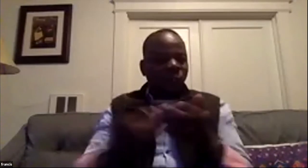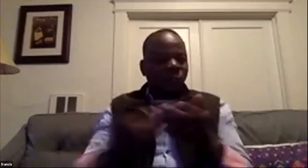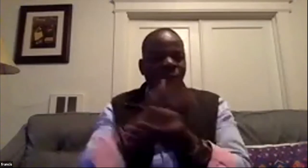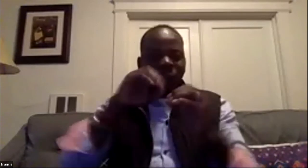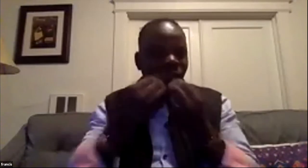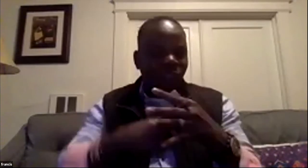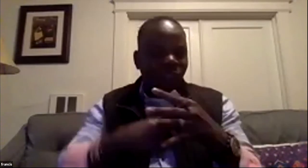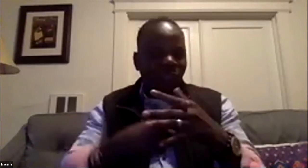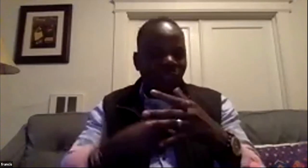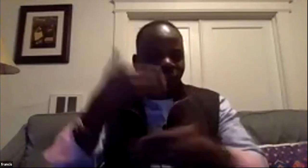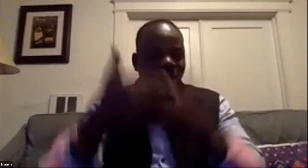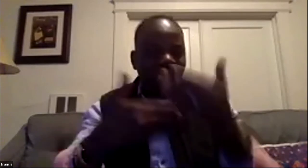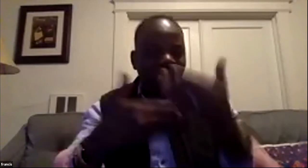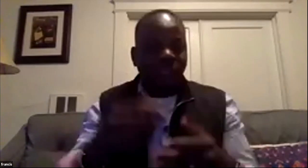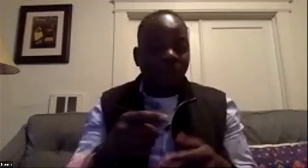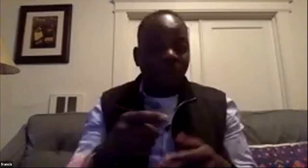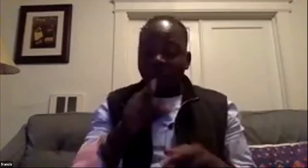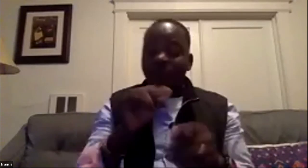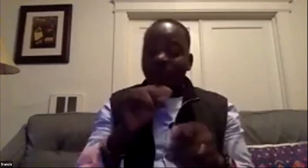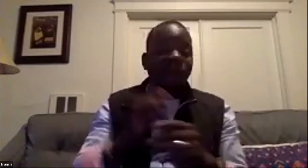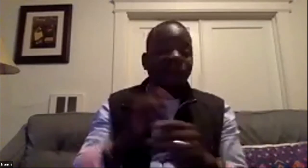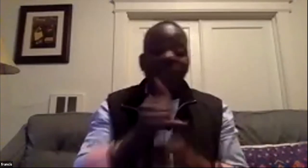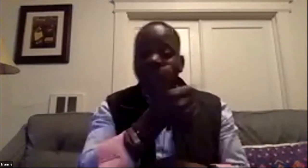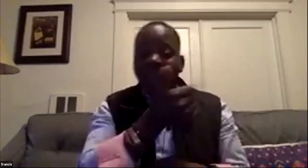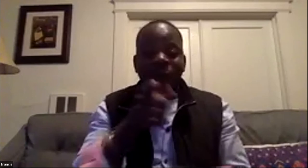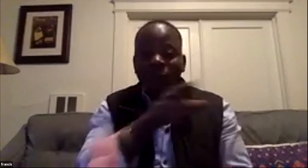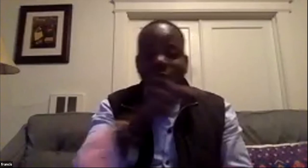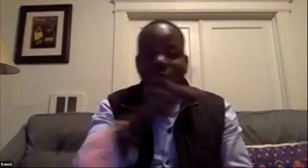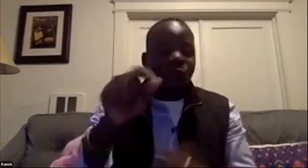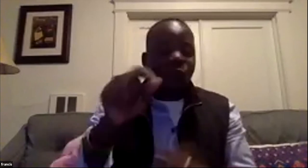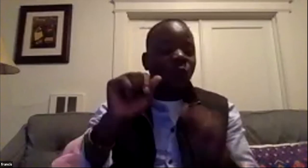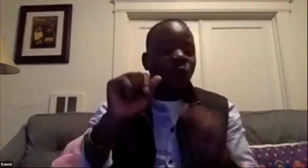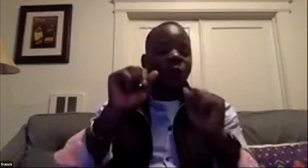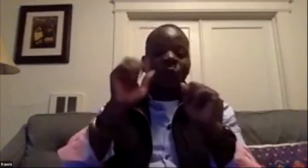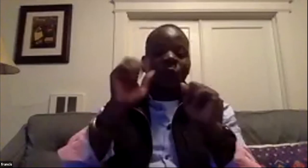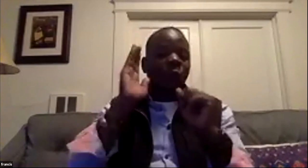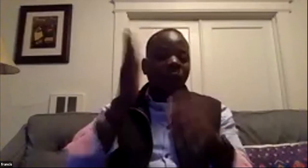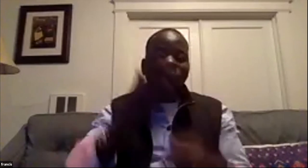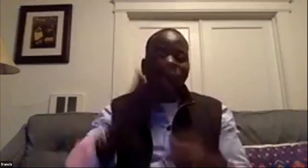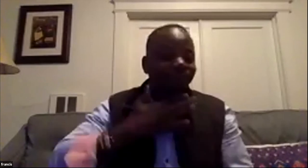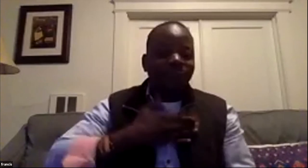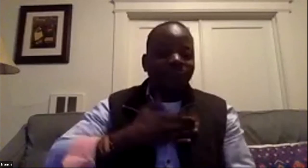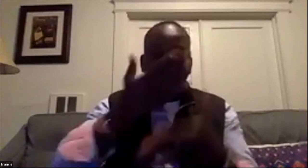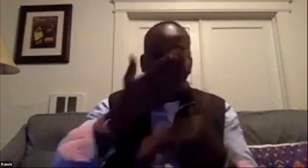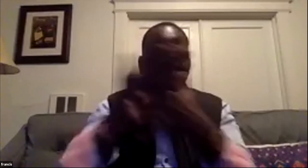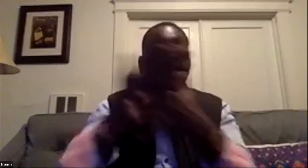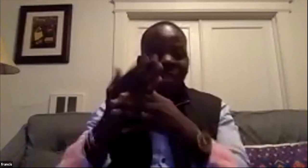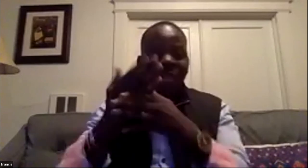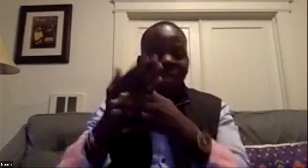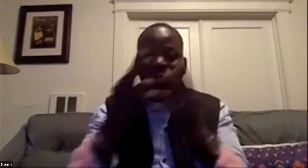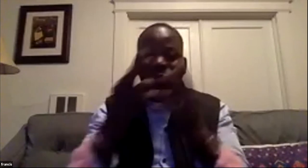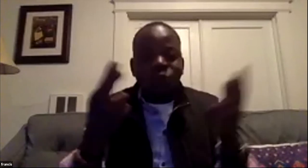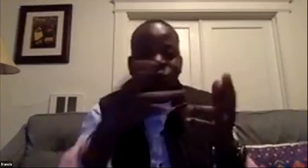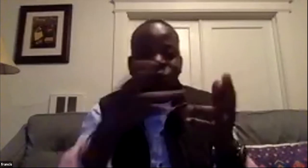so it seems with our new organization we're depending on volunteers a lot until we get more funding